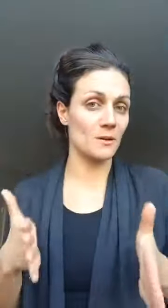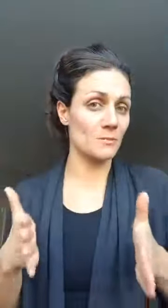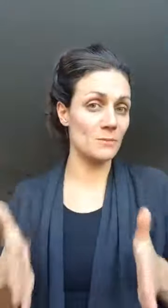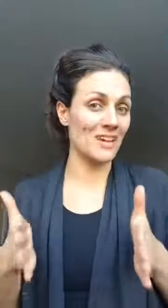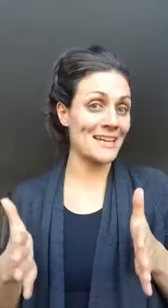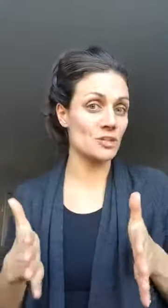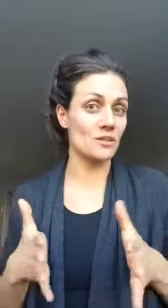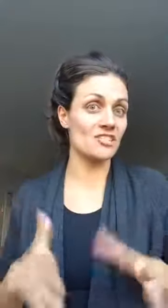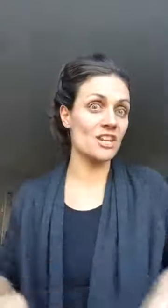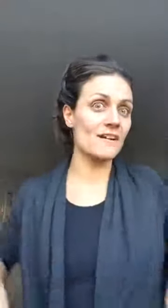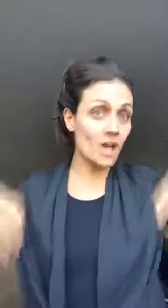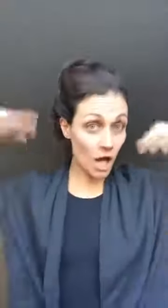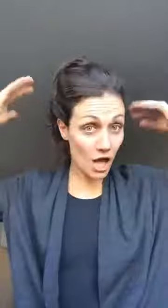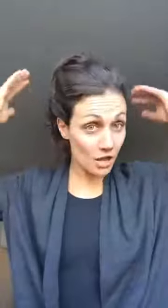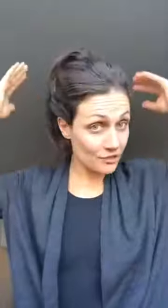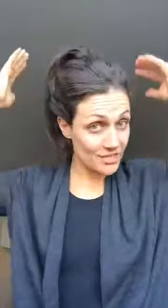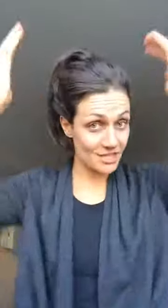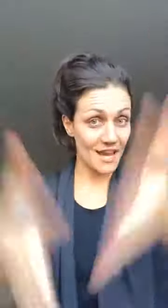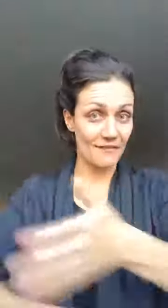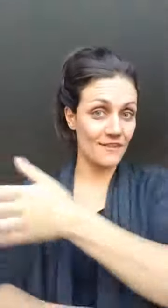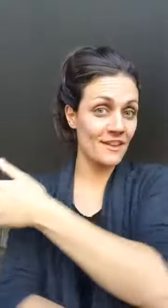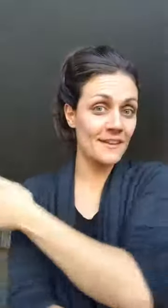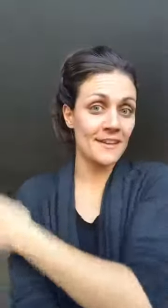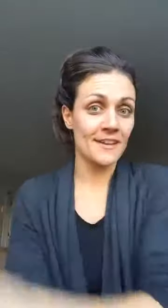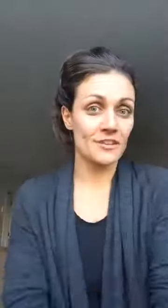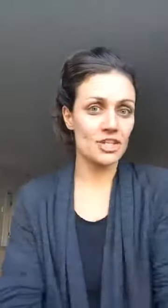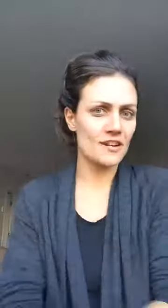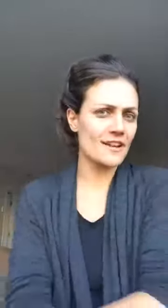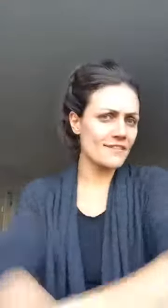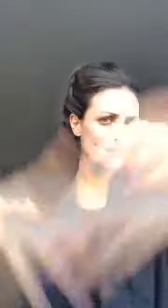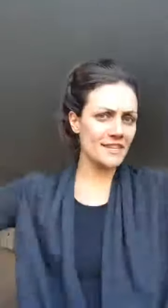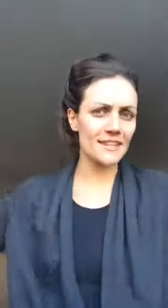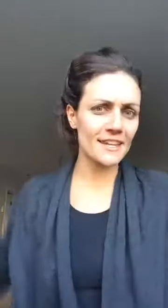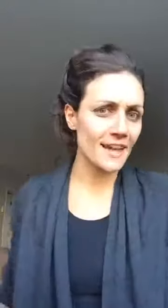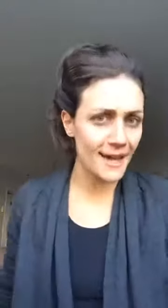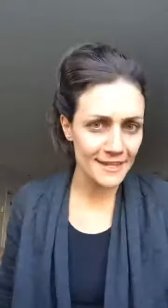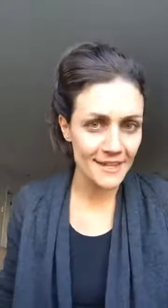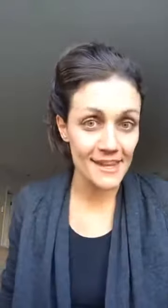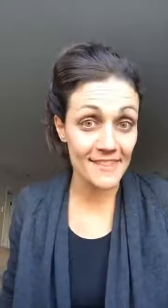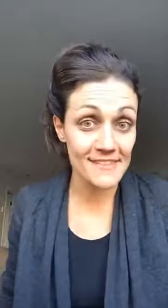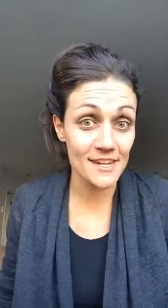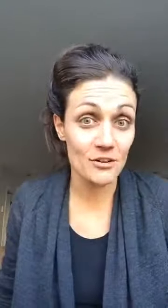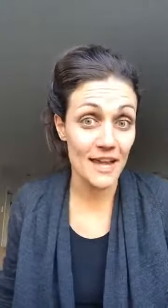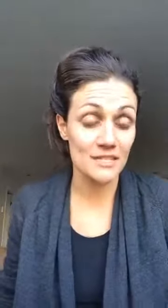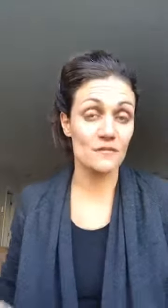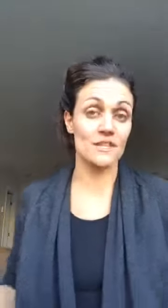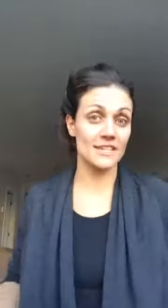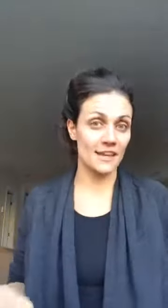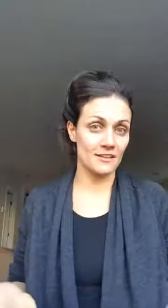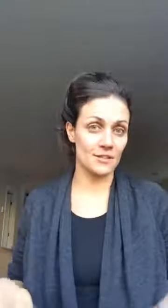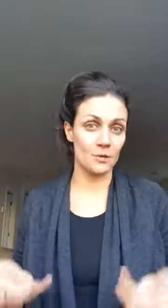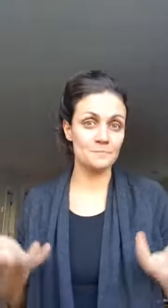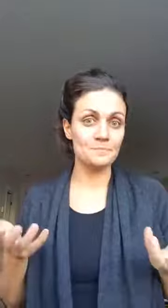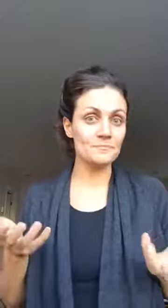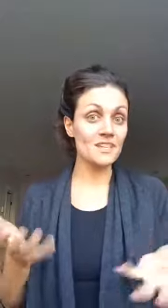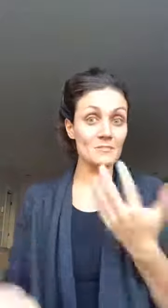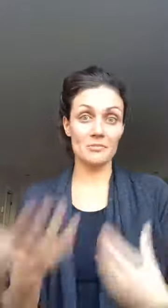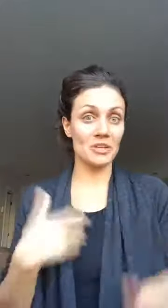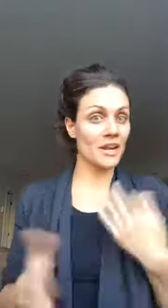get to they're sharing all their stuff they're sharing everything they got and then they don't ask for the sale so people are getting